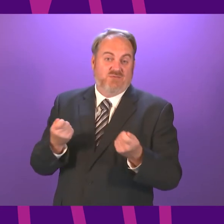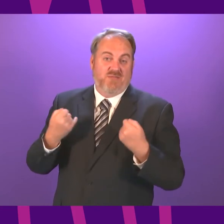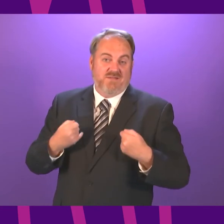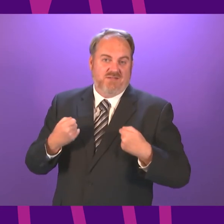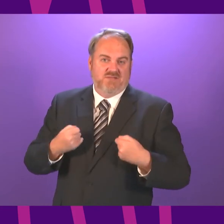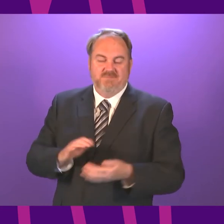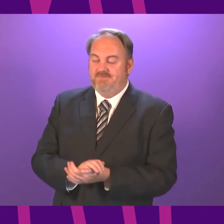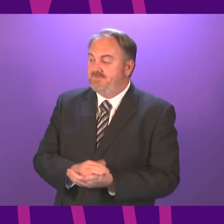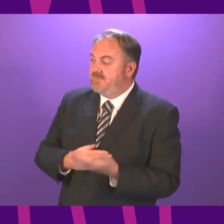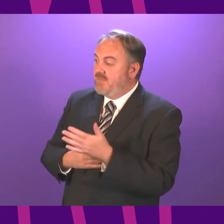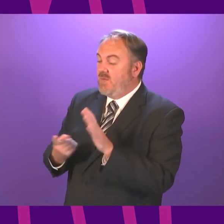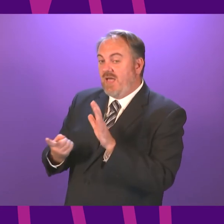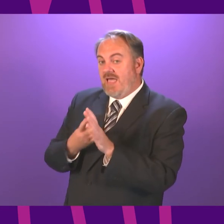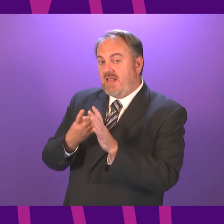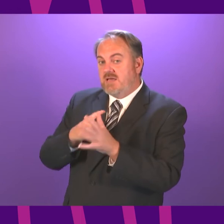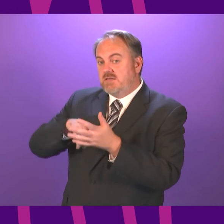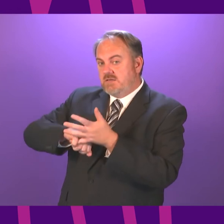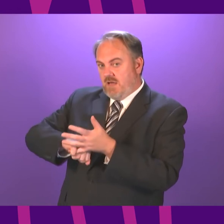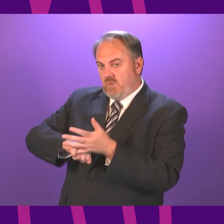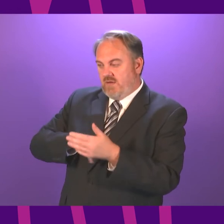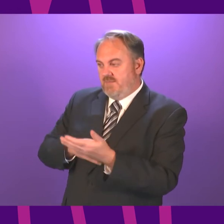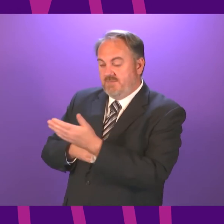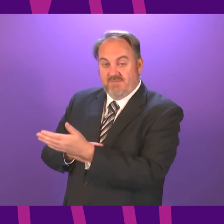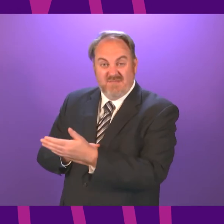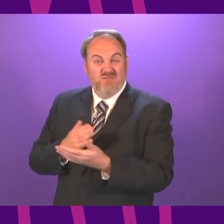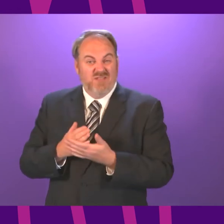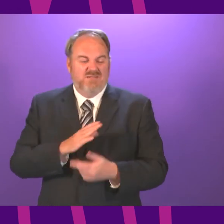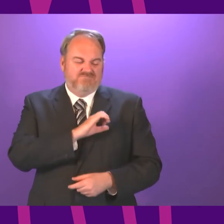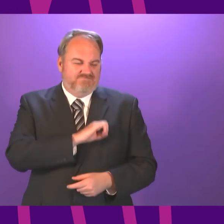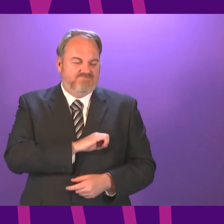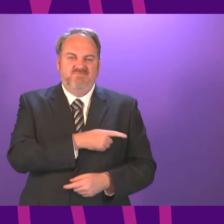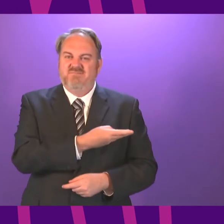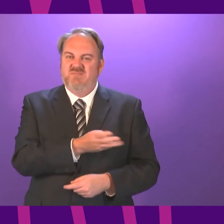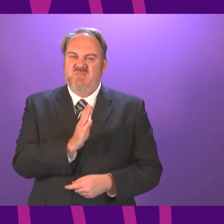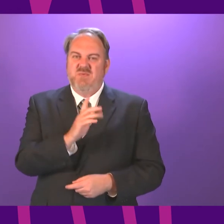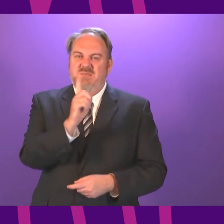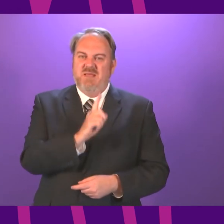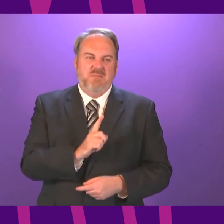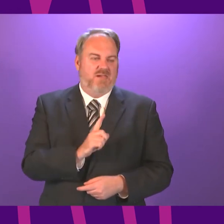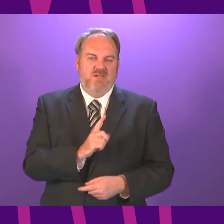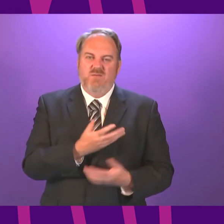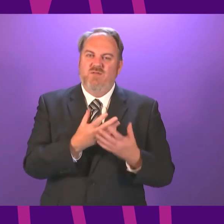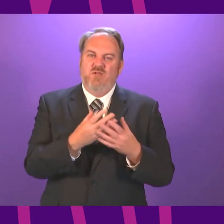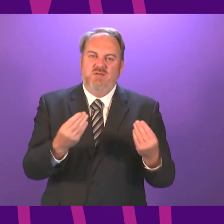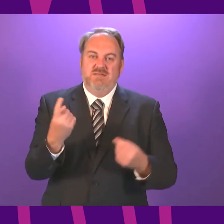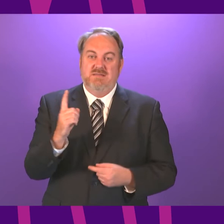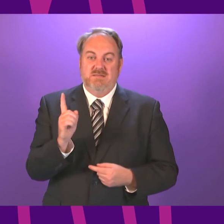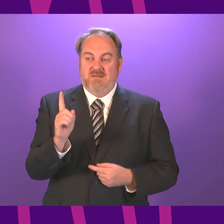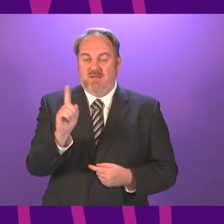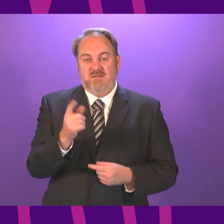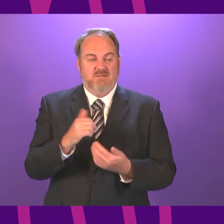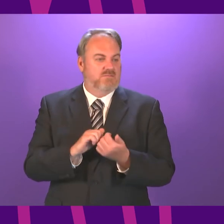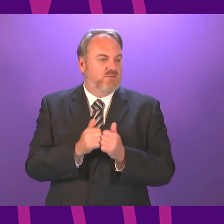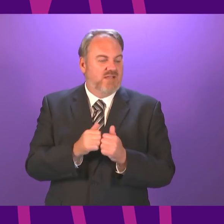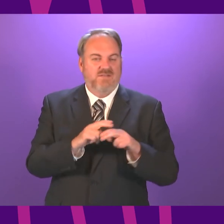Anna Sarwar. Thank you, Planning Officer. can I start by sending my condolences to all those that have lost a loved one in recent days, but throughout this